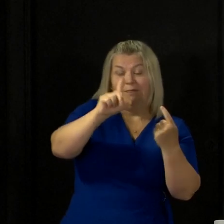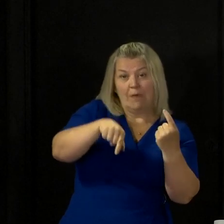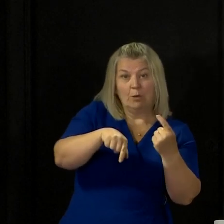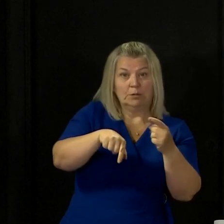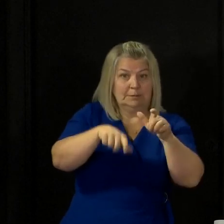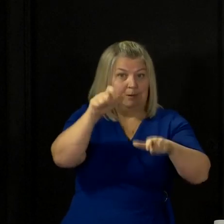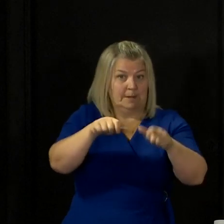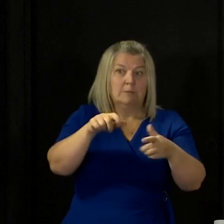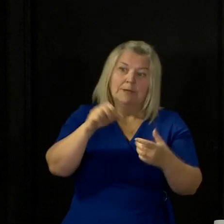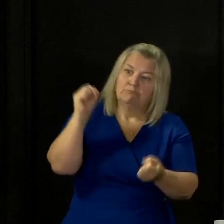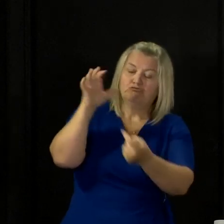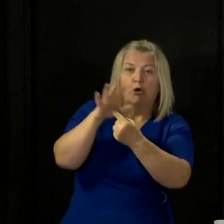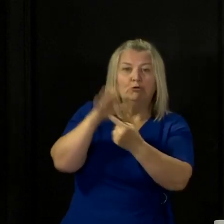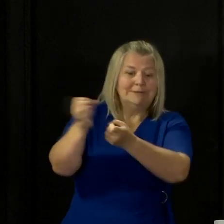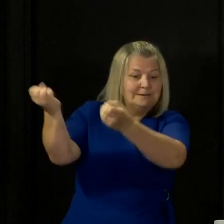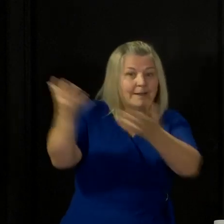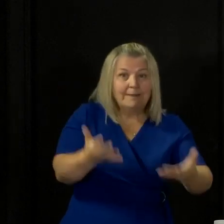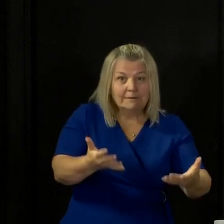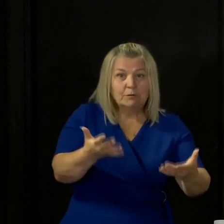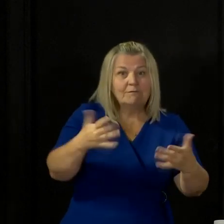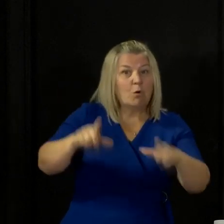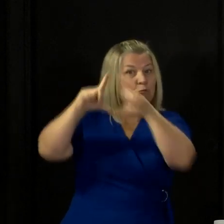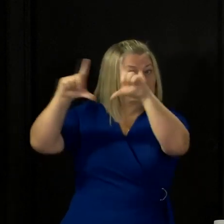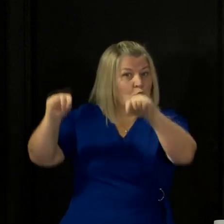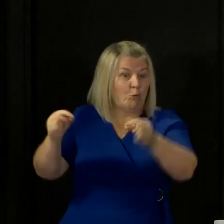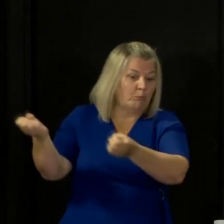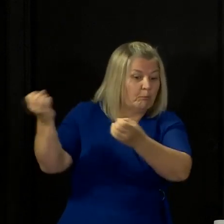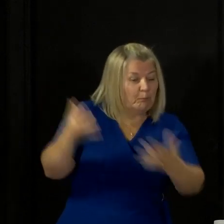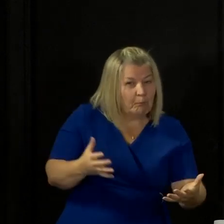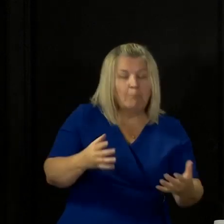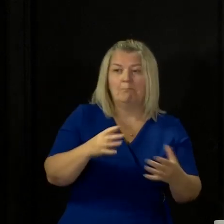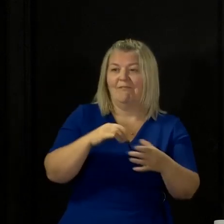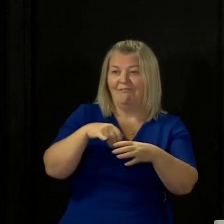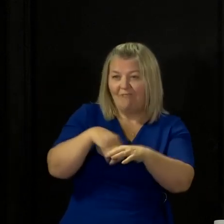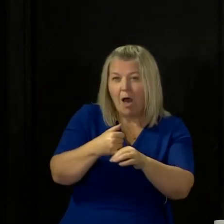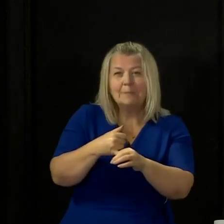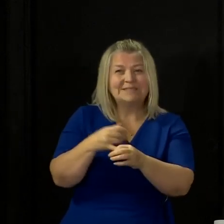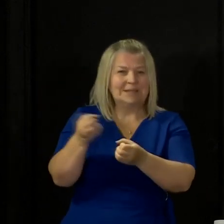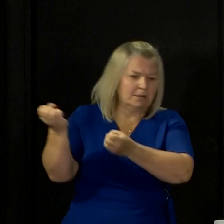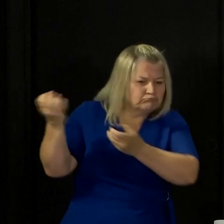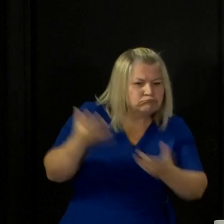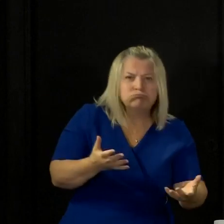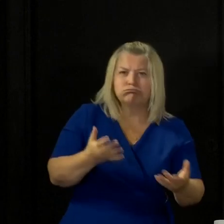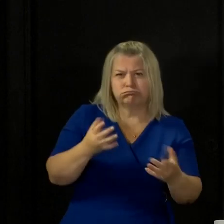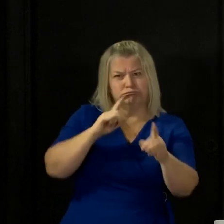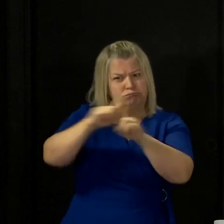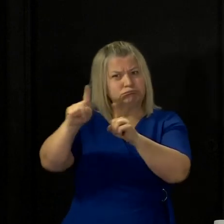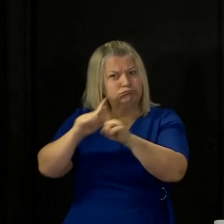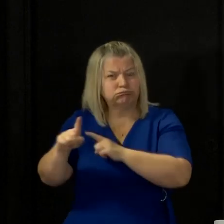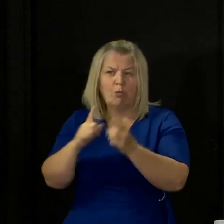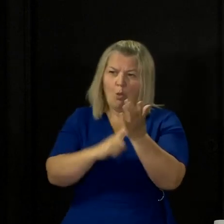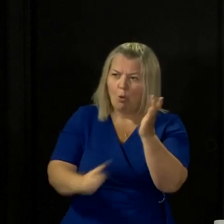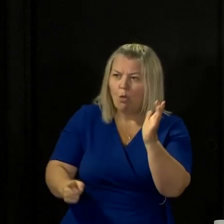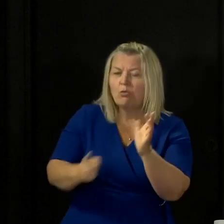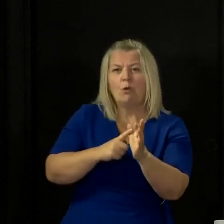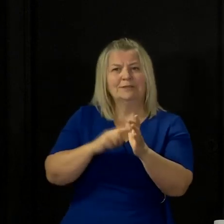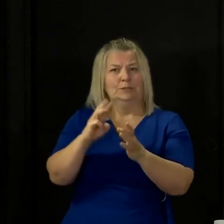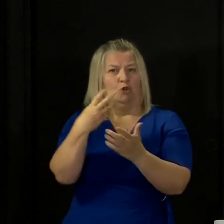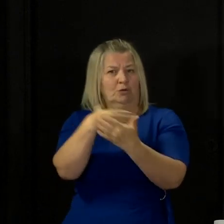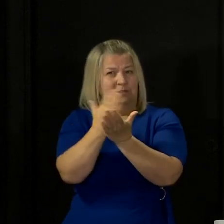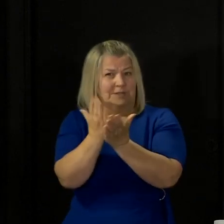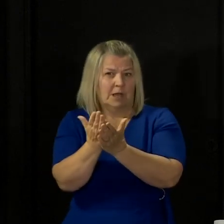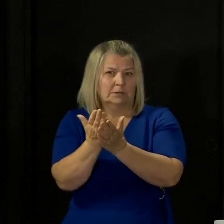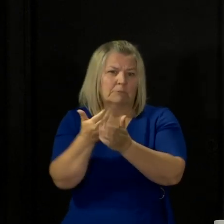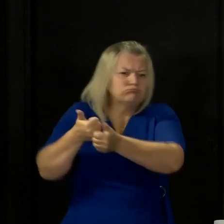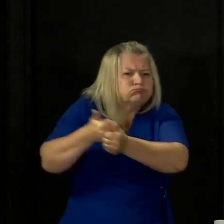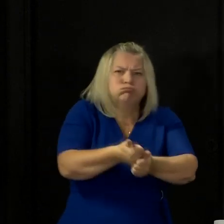delivery with supermarkets. That's in addition to the services local pharmacists are providing and the help given by local authorities and the third sector. All of these